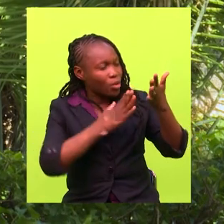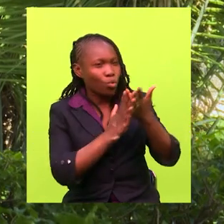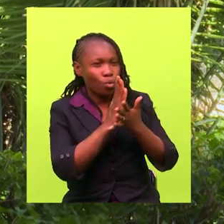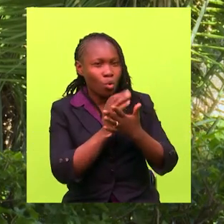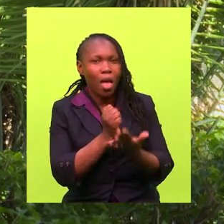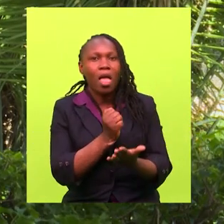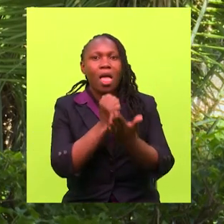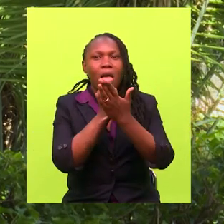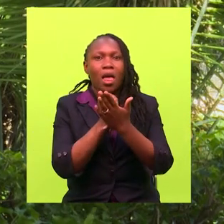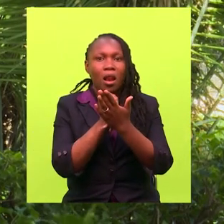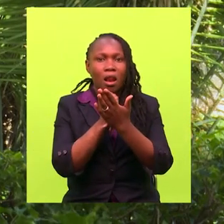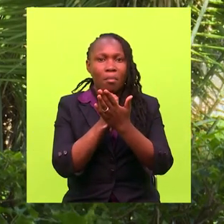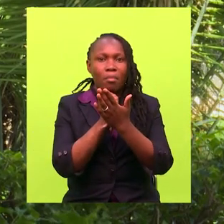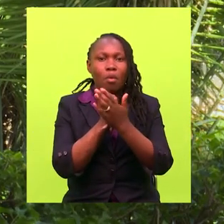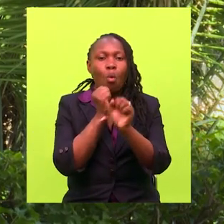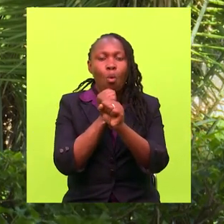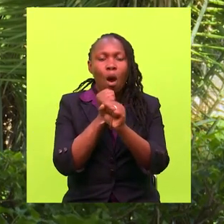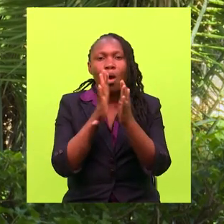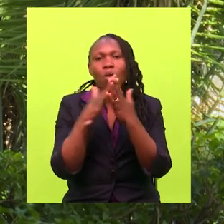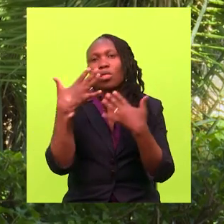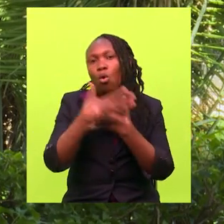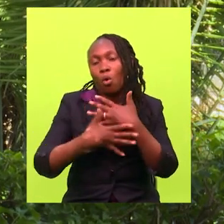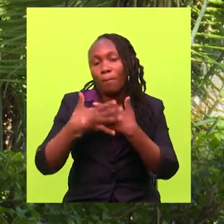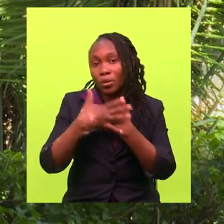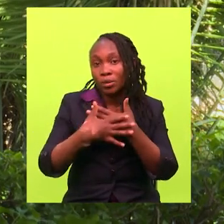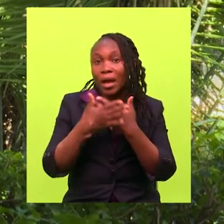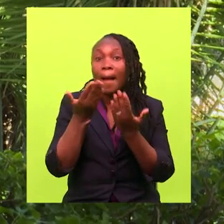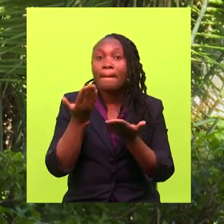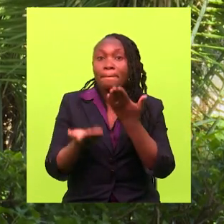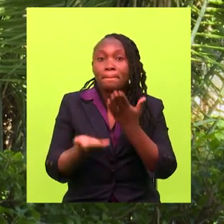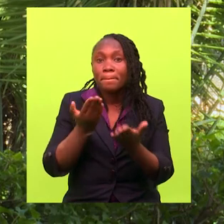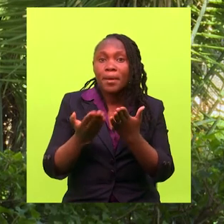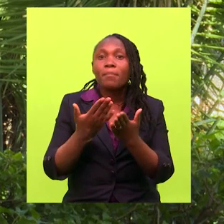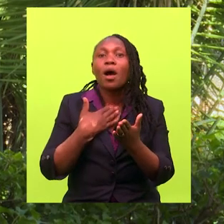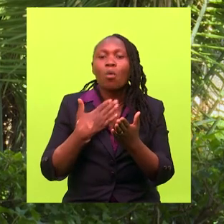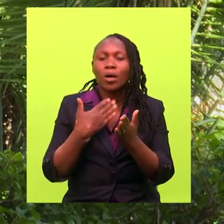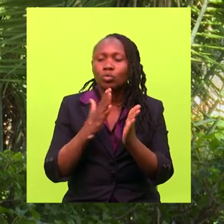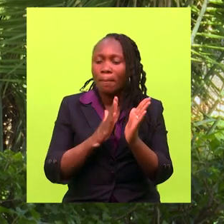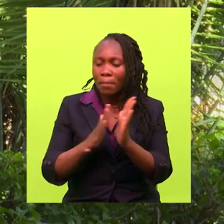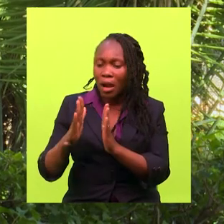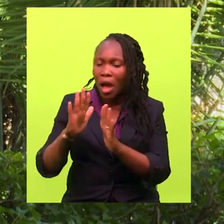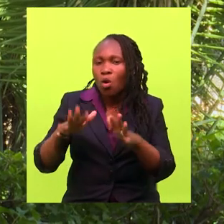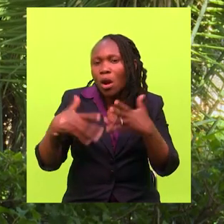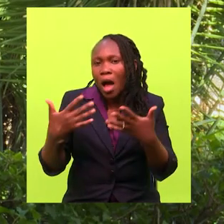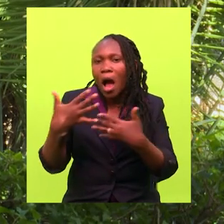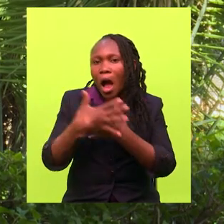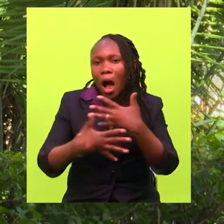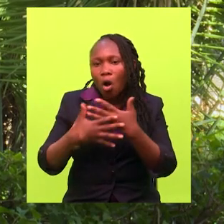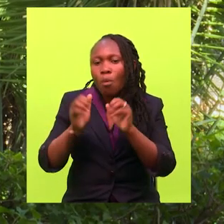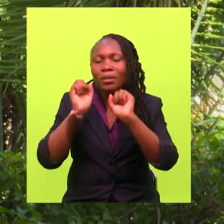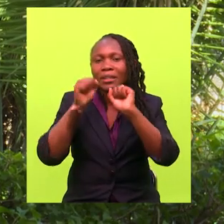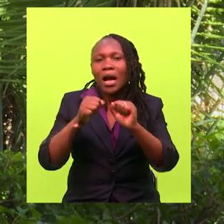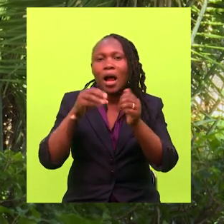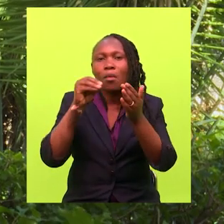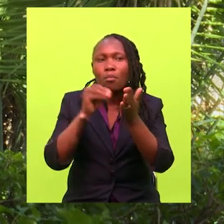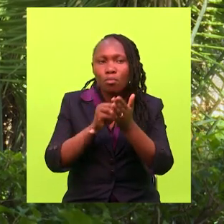to use to navigate there, to operate the computer. So, maybe I love to organize on how a computer maybe